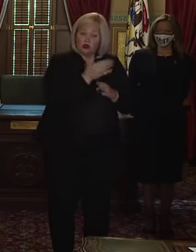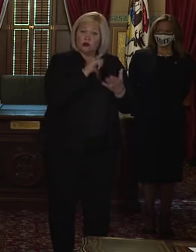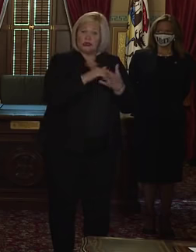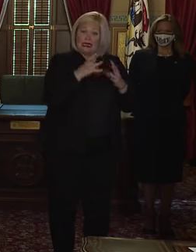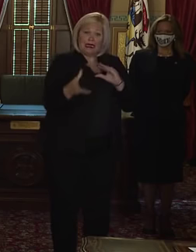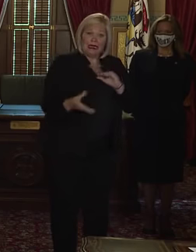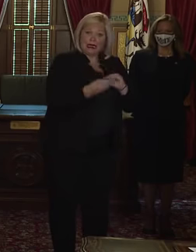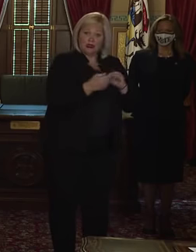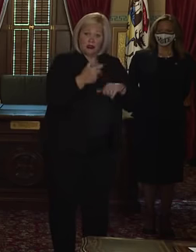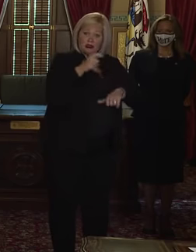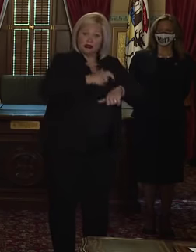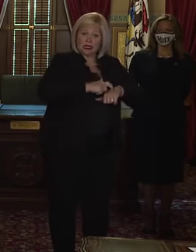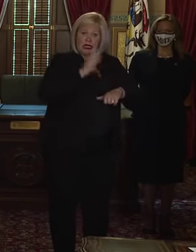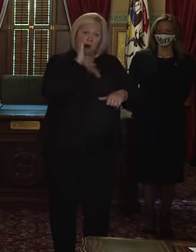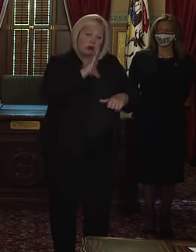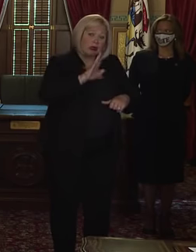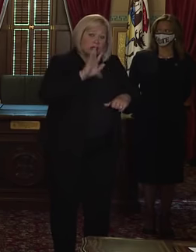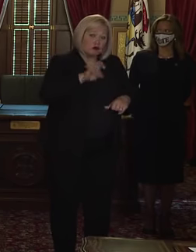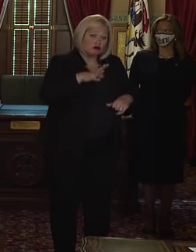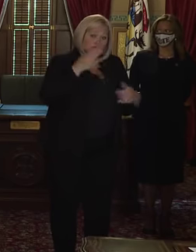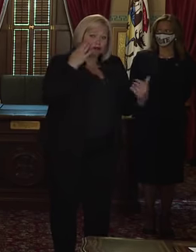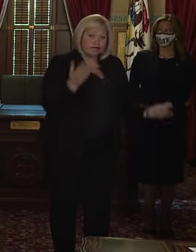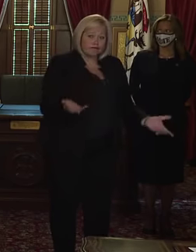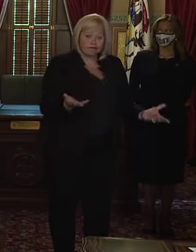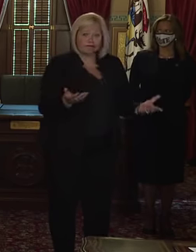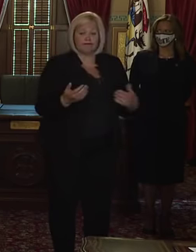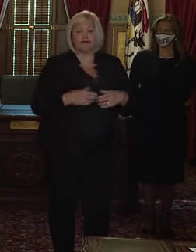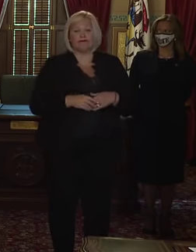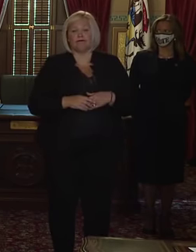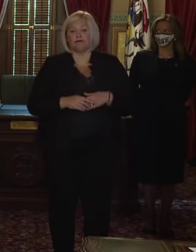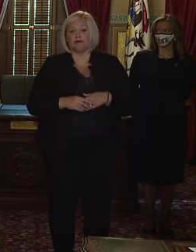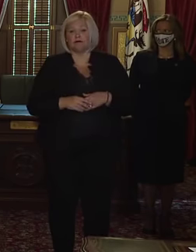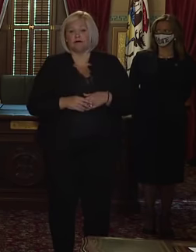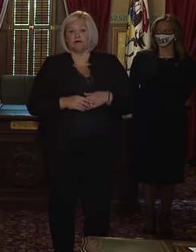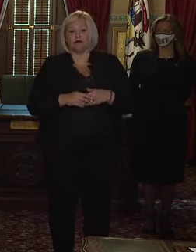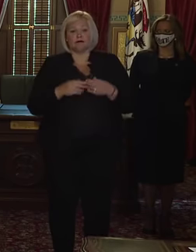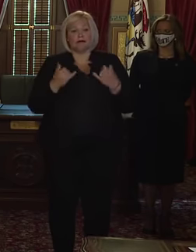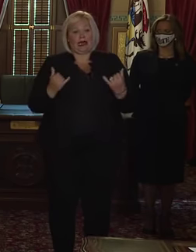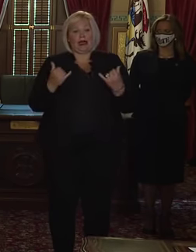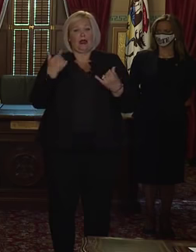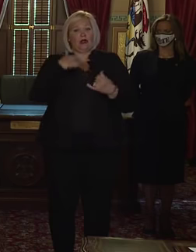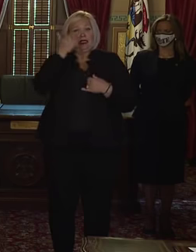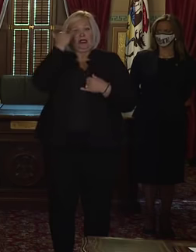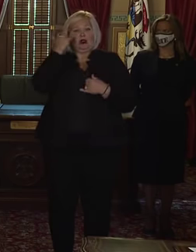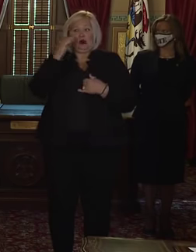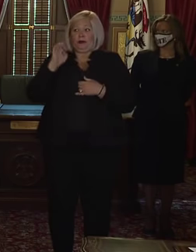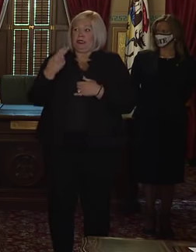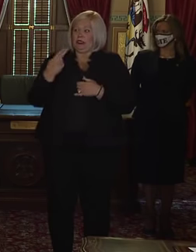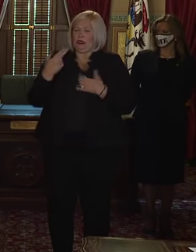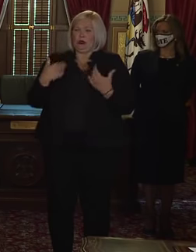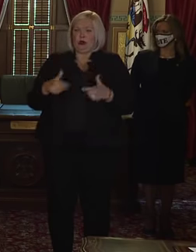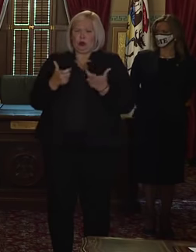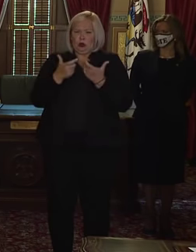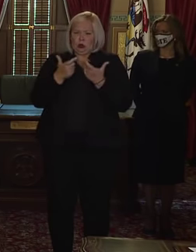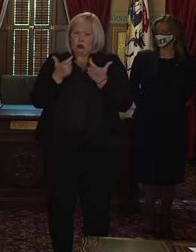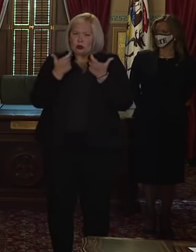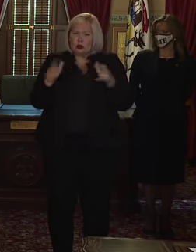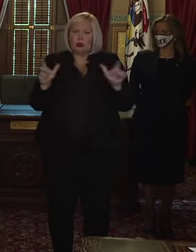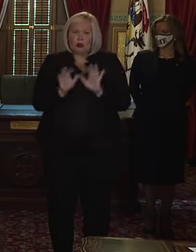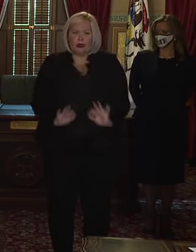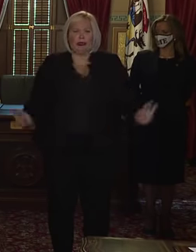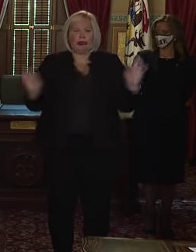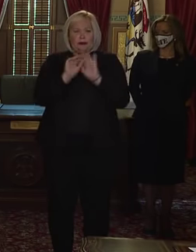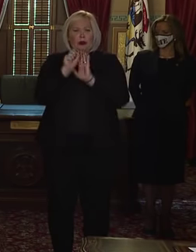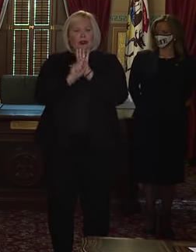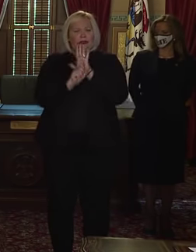use those extra 10 hours. Considering, you know, and knowing that Michigan is such an important state nationally